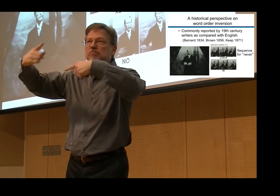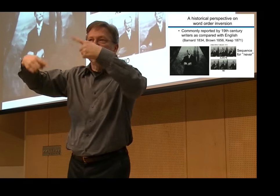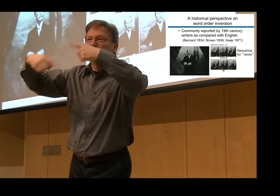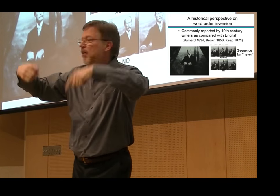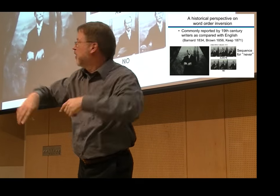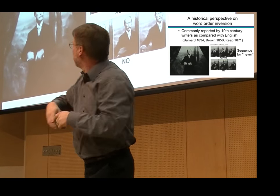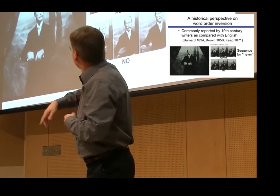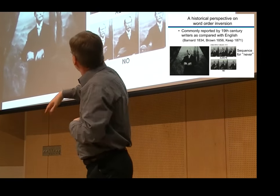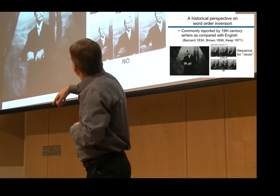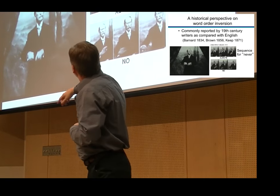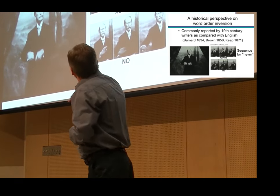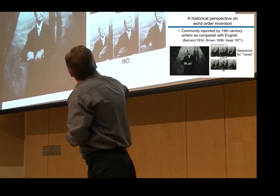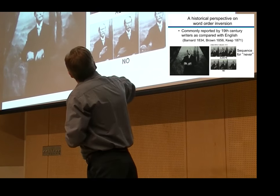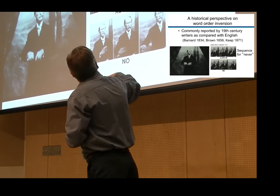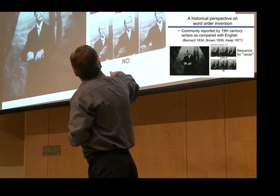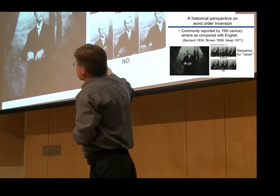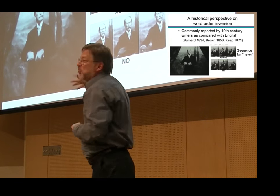An example of this comes from the sign for never.